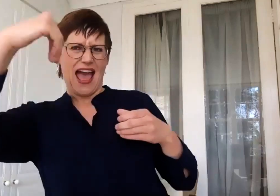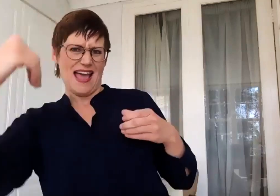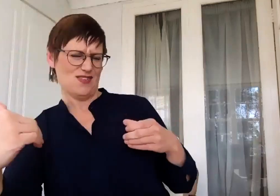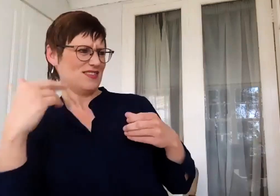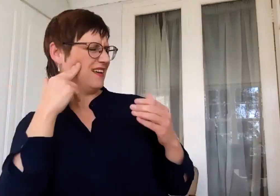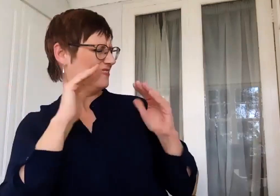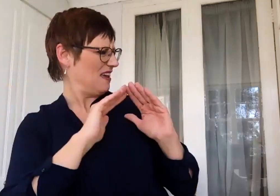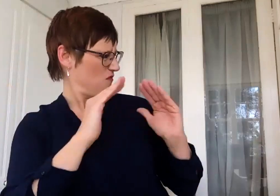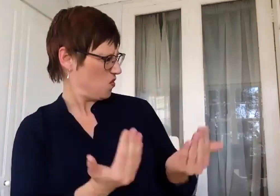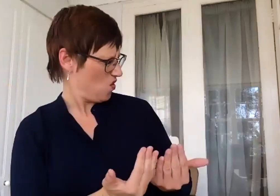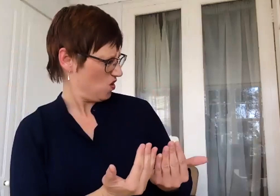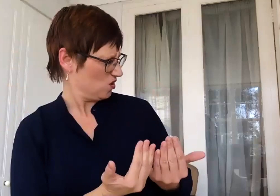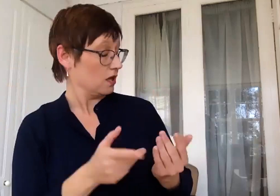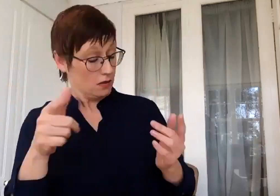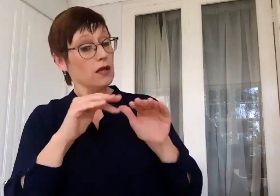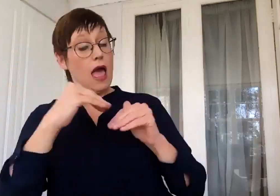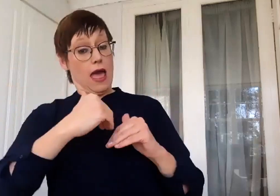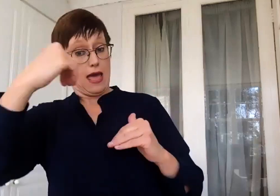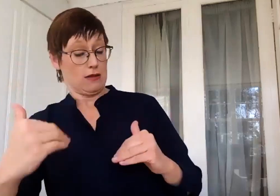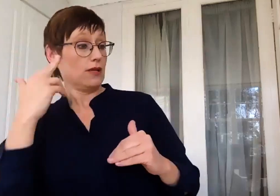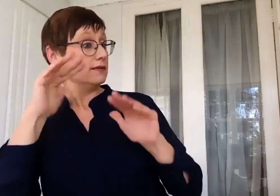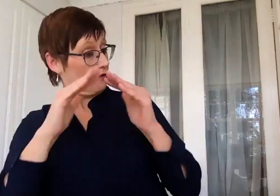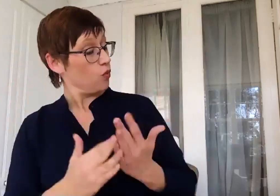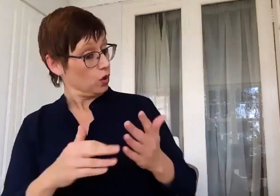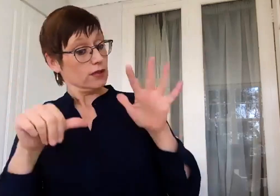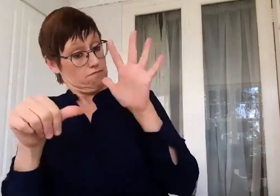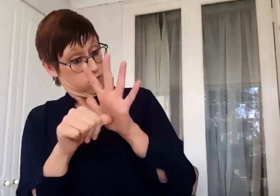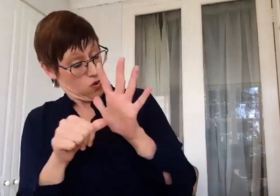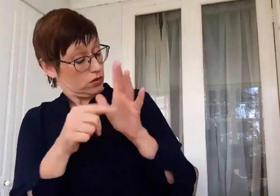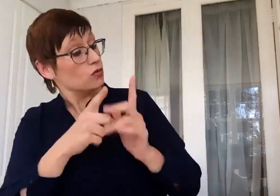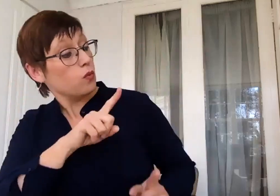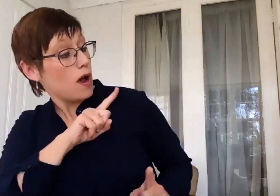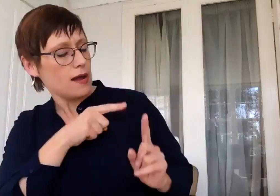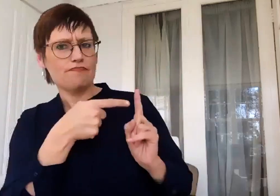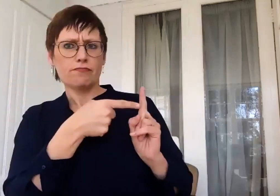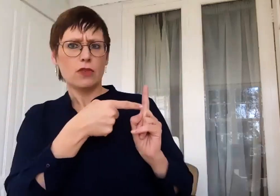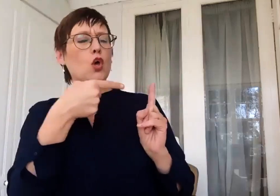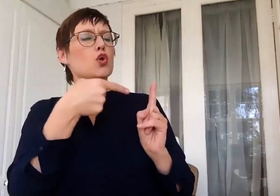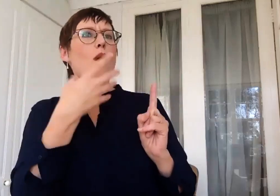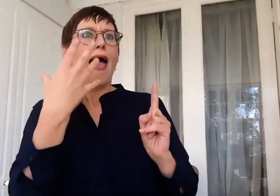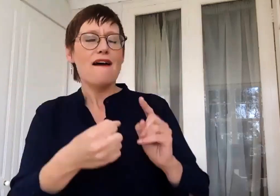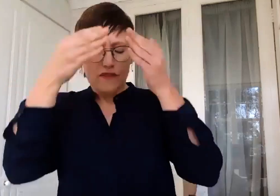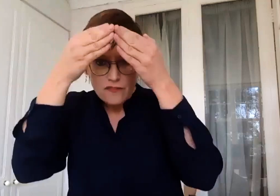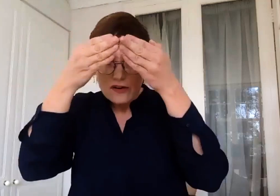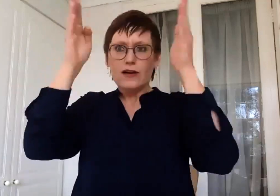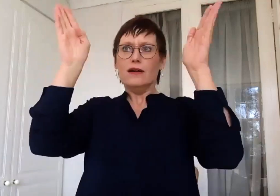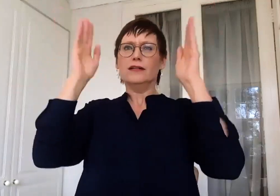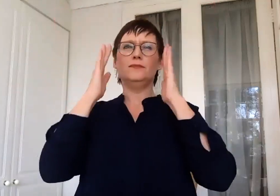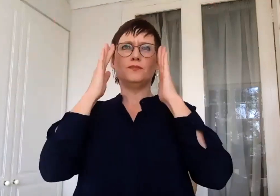able to have a critical distance from the struggles of a community. On the other hand, if you're not part of a community, you